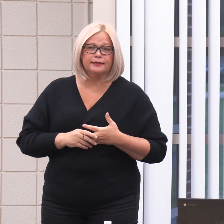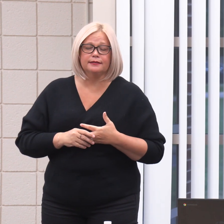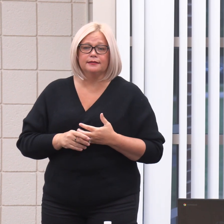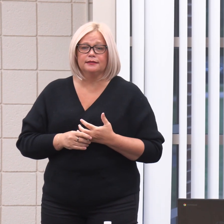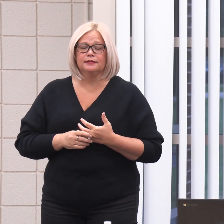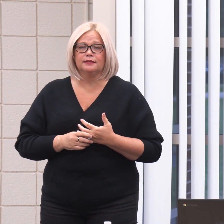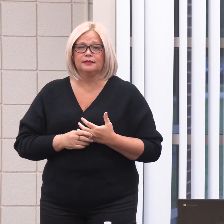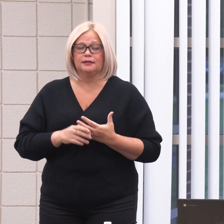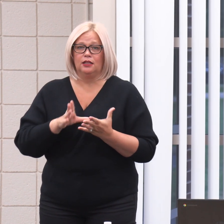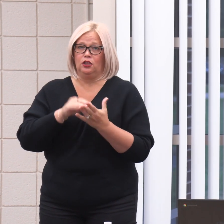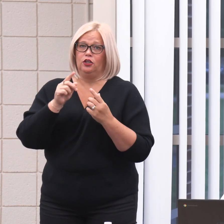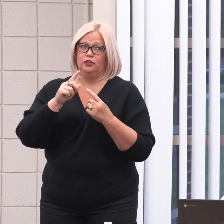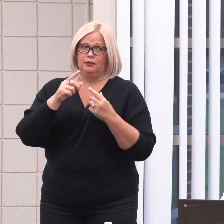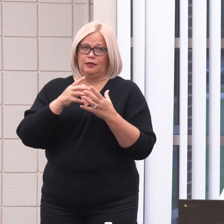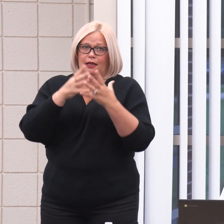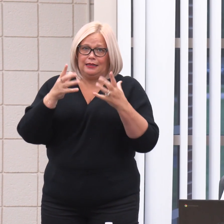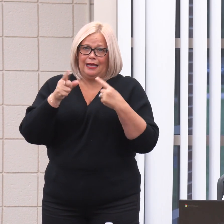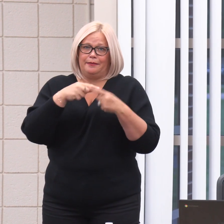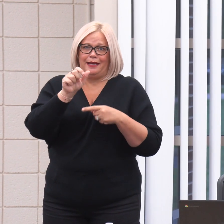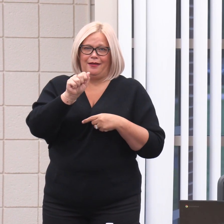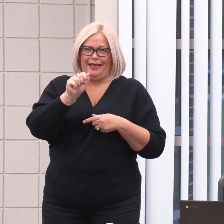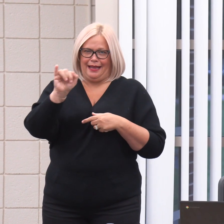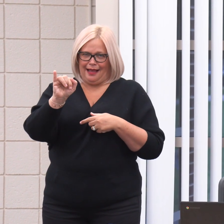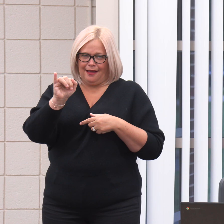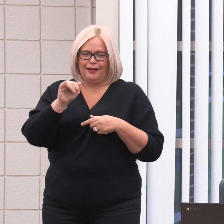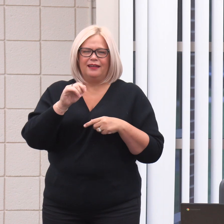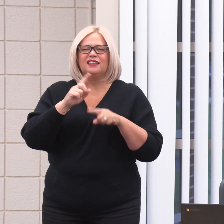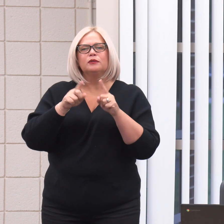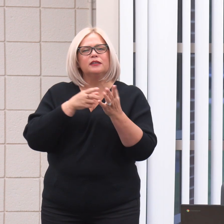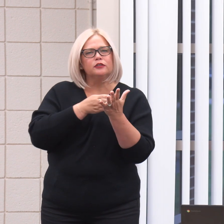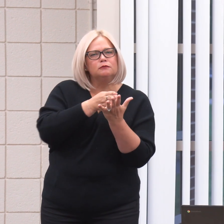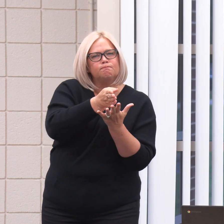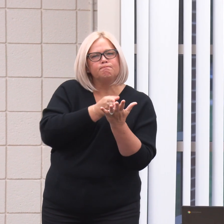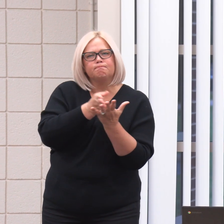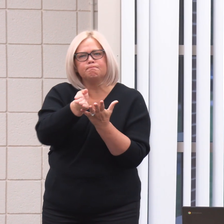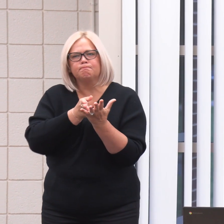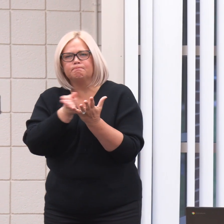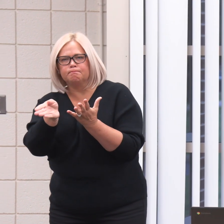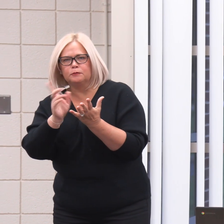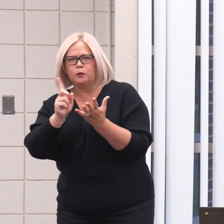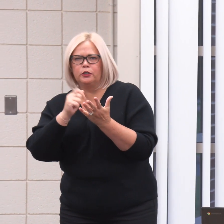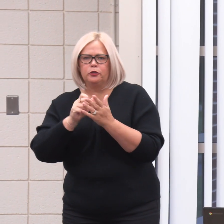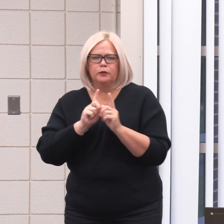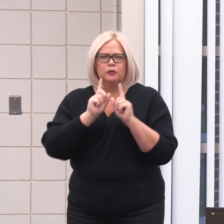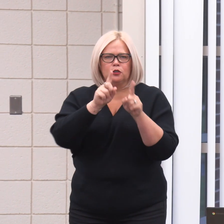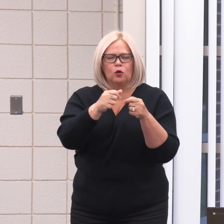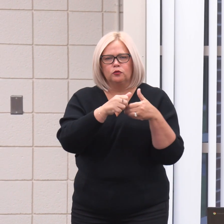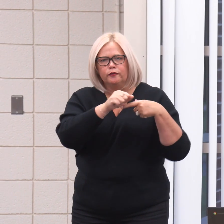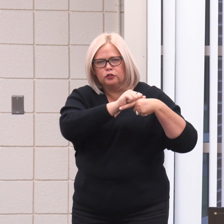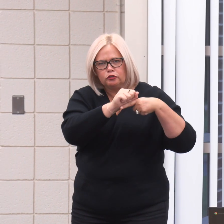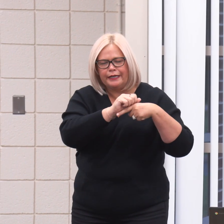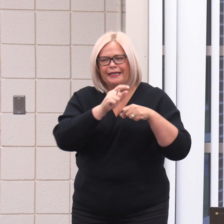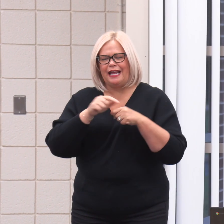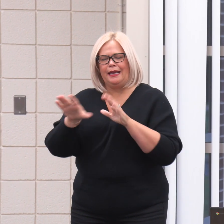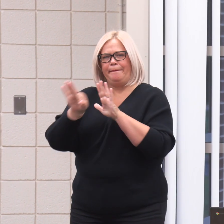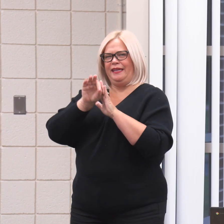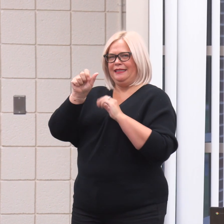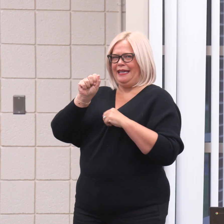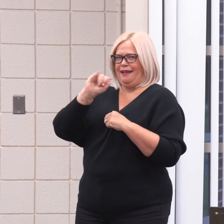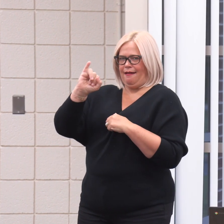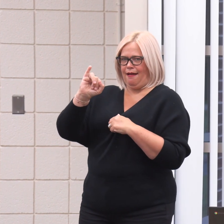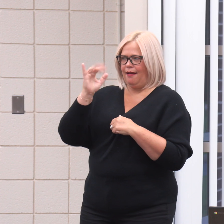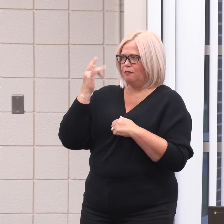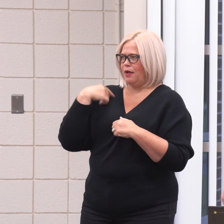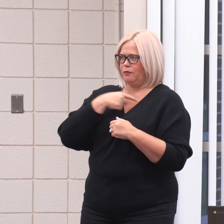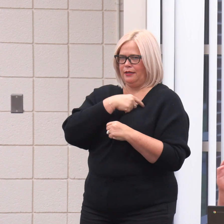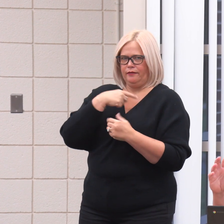A lot on AI. There were some different paths that you could go to, and I kind of chose AI because it's some of the things that we've